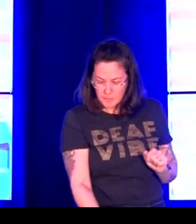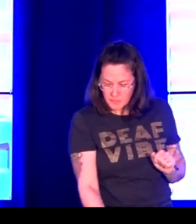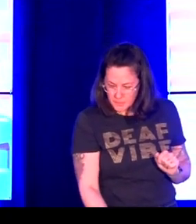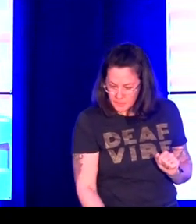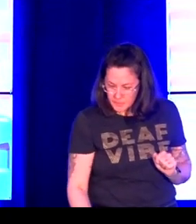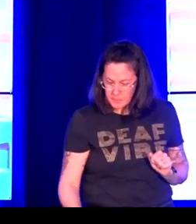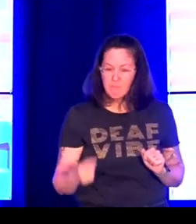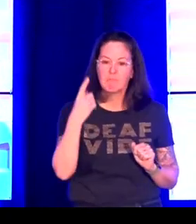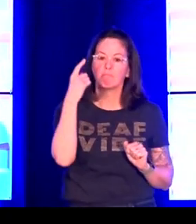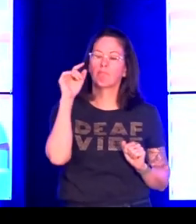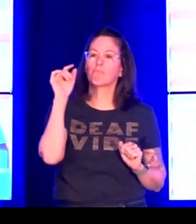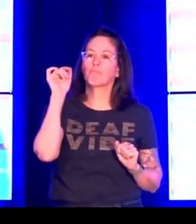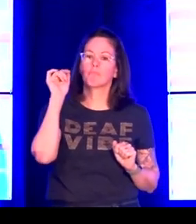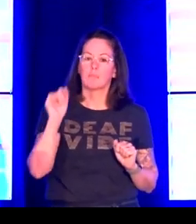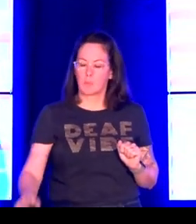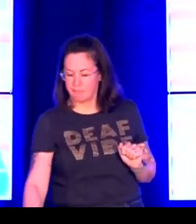et cetera.